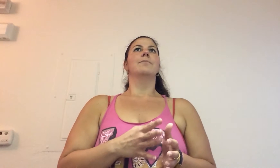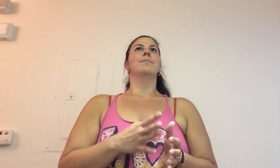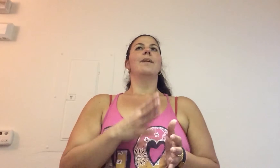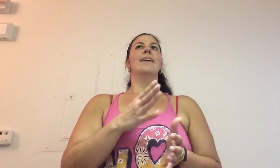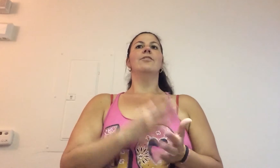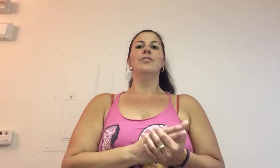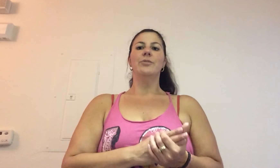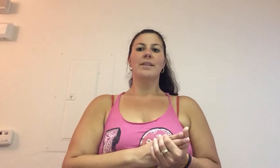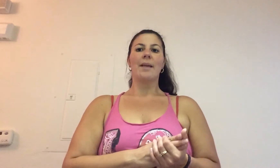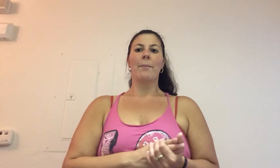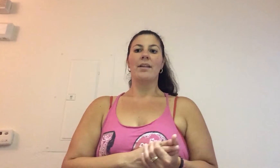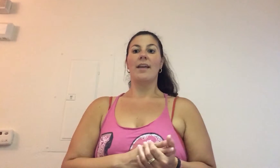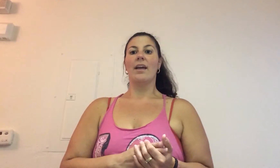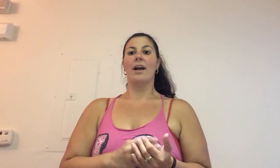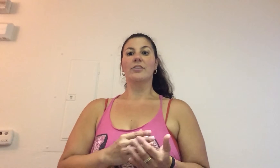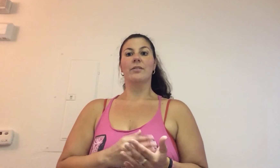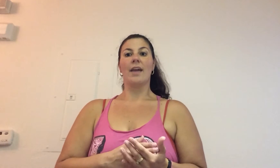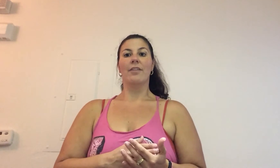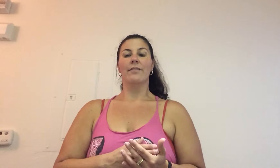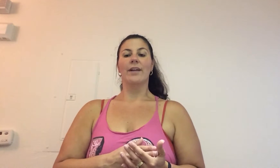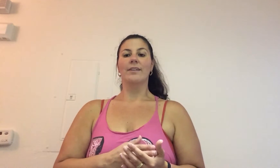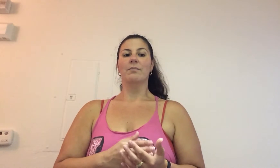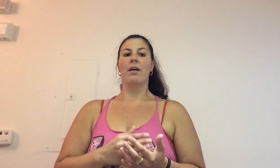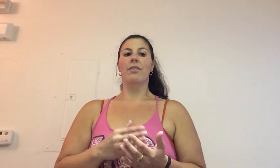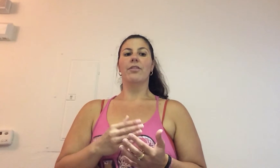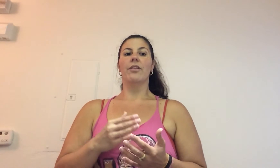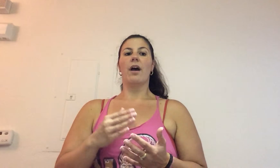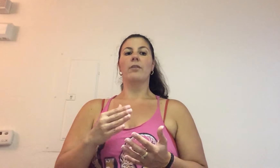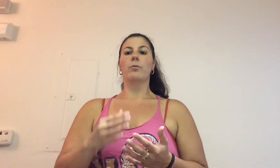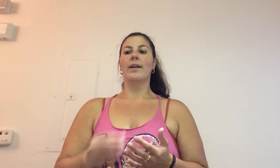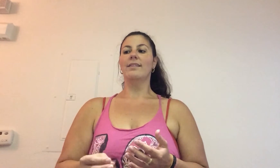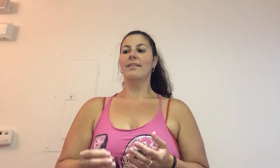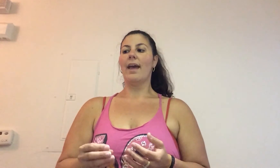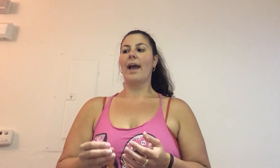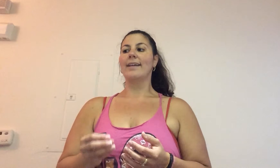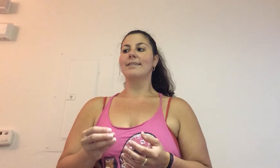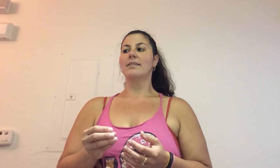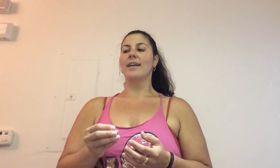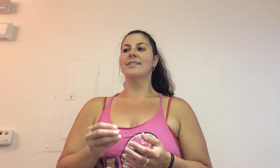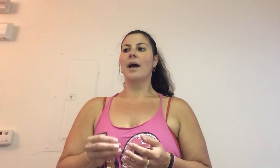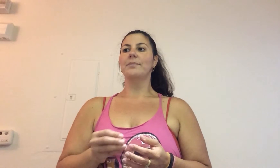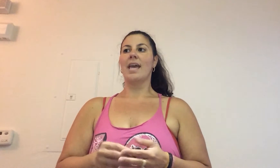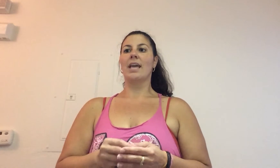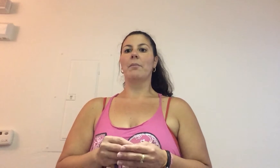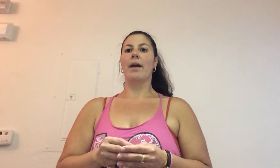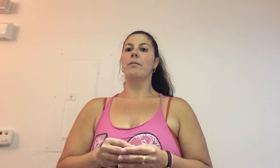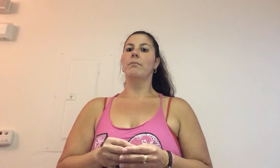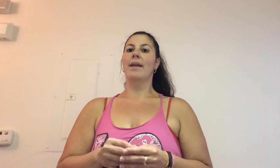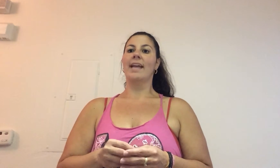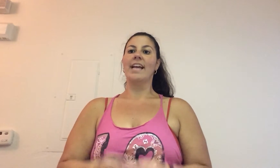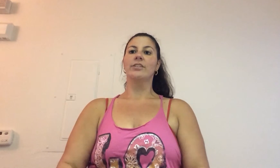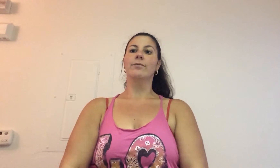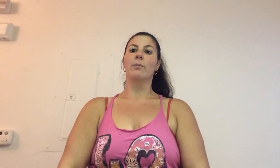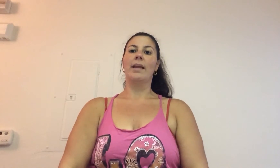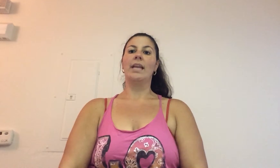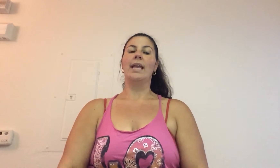I started juicing that Monday, actually the 8th of last month. On Wednesday, I, I stopped taking my medication for my knee.